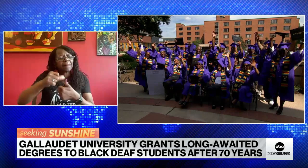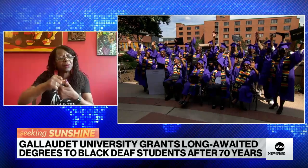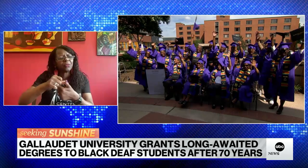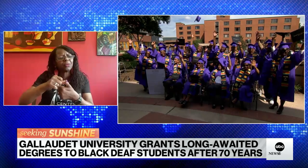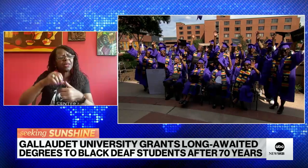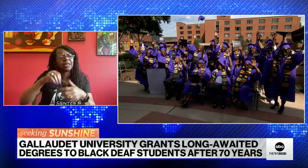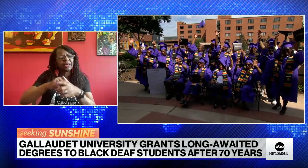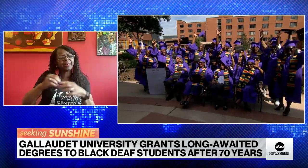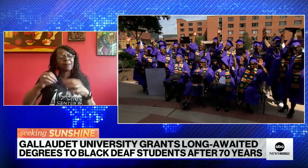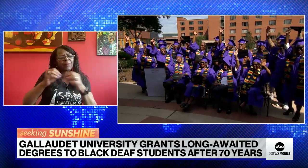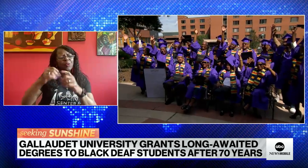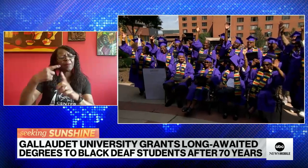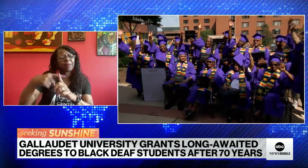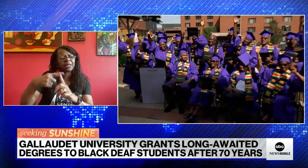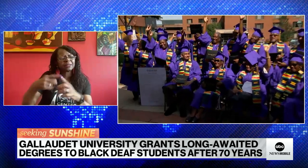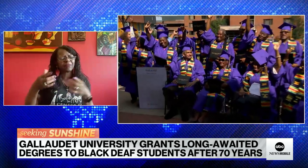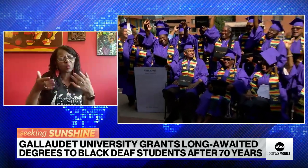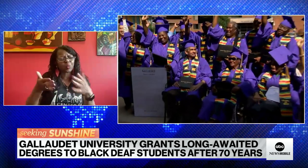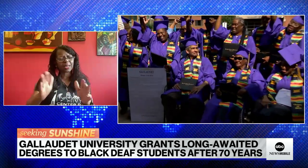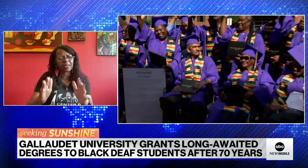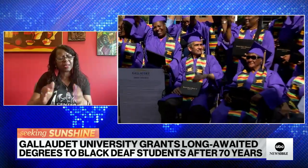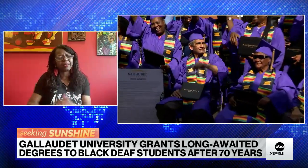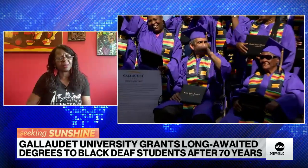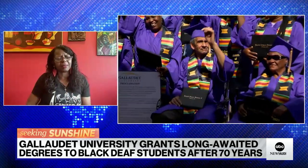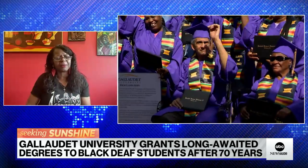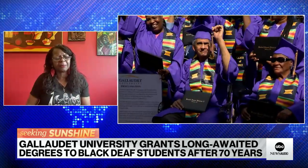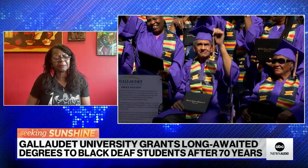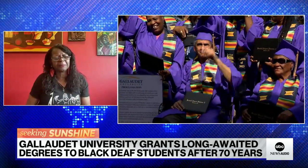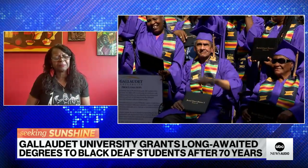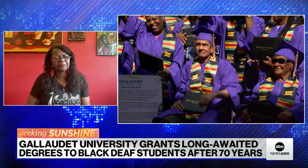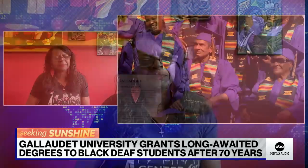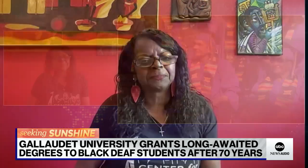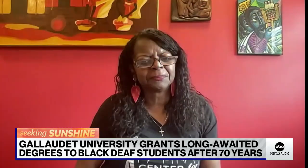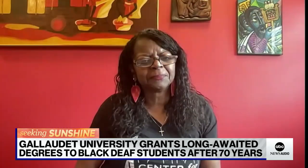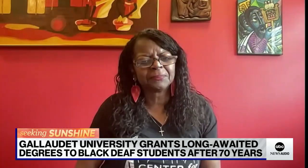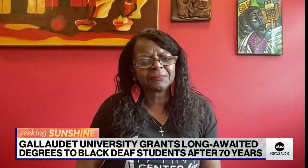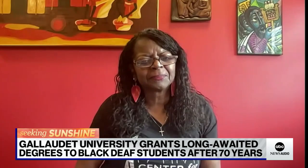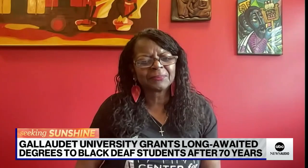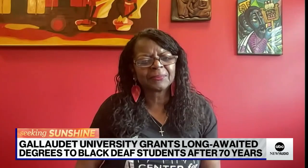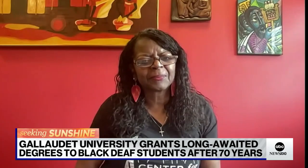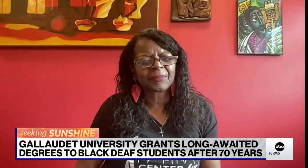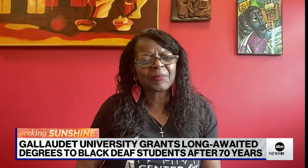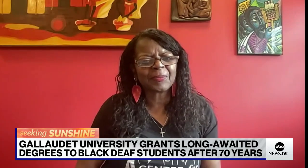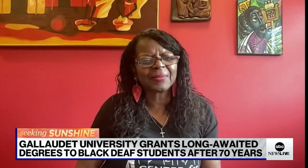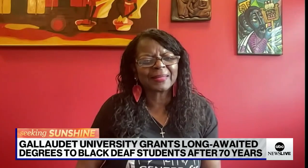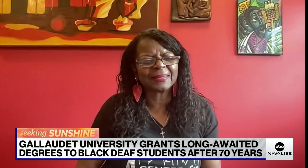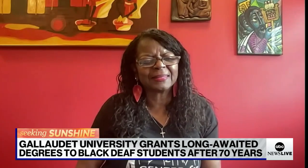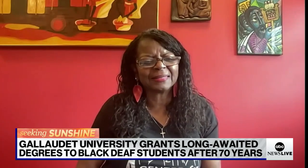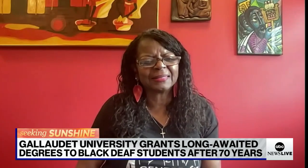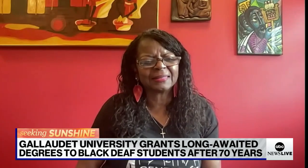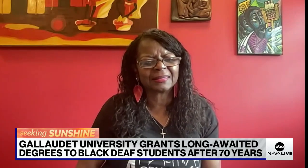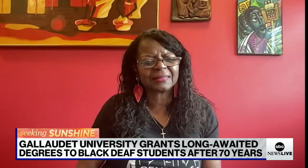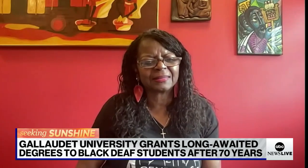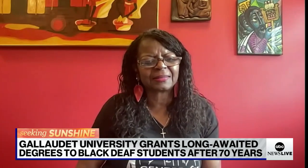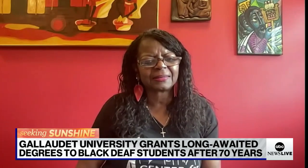show it to their friends and family. It serves as a memento as to remember their experiences in a very positive way.